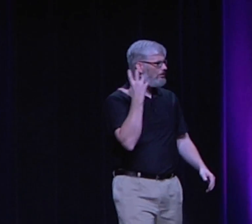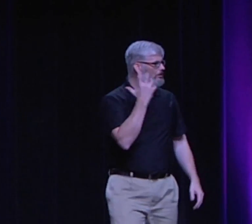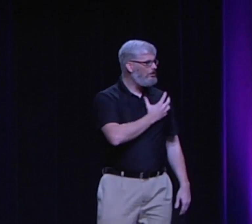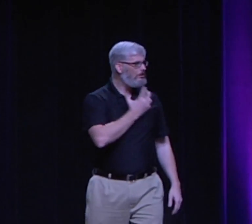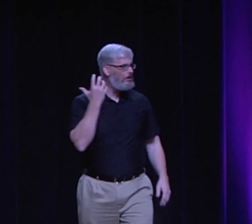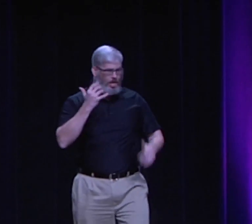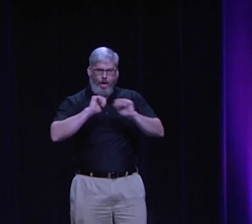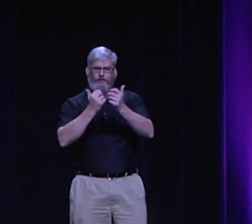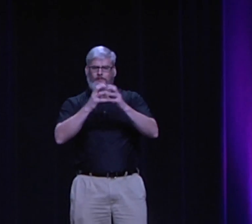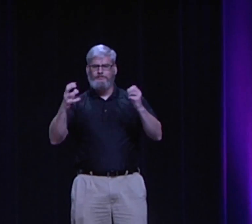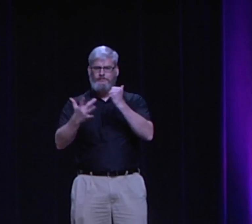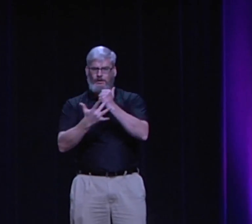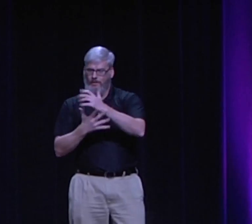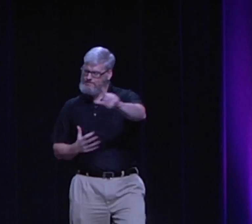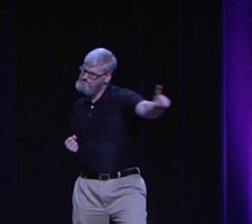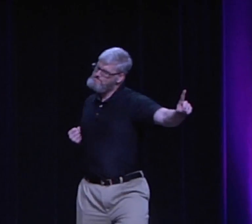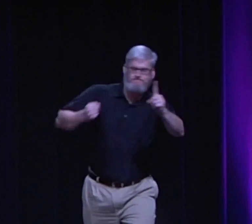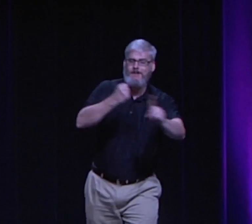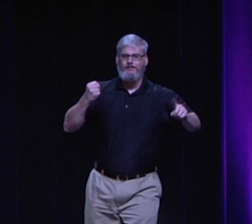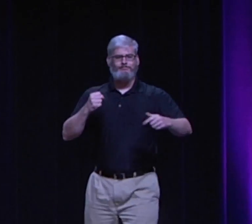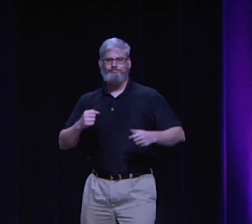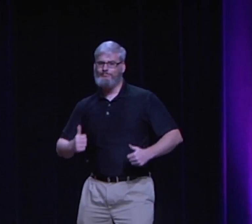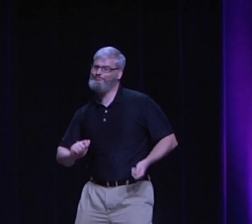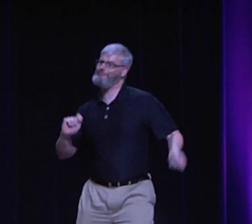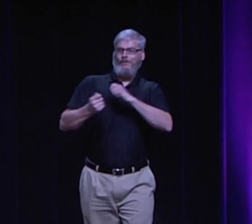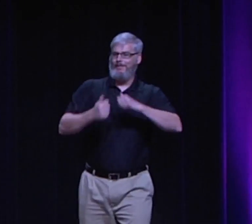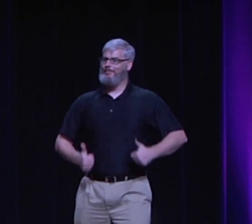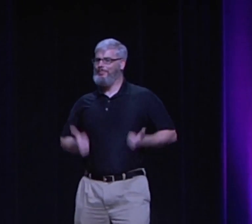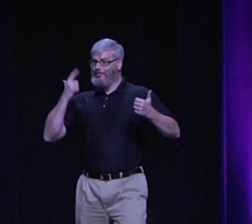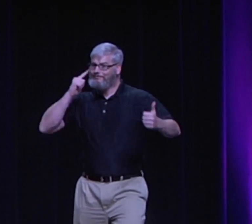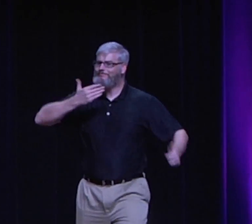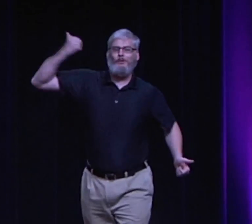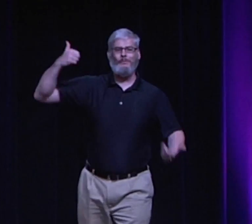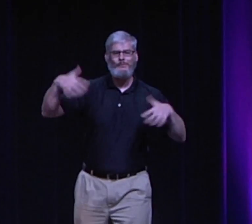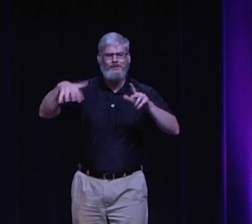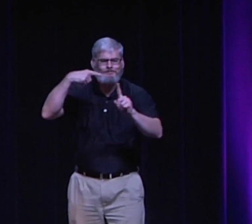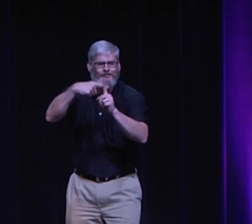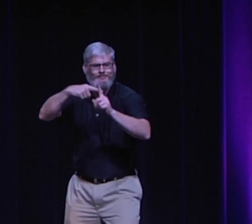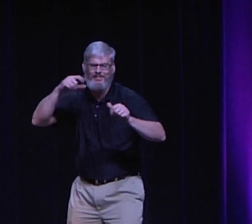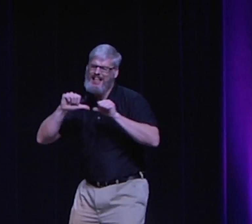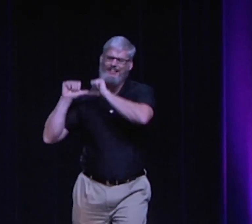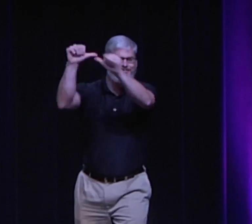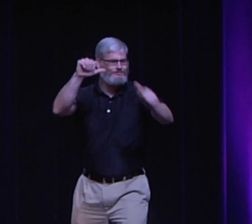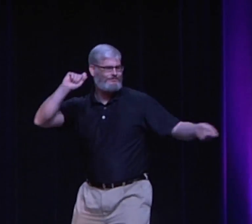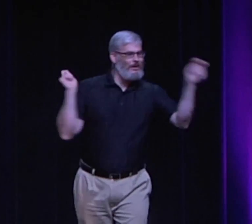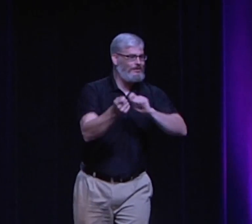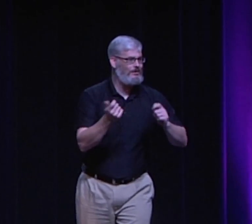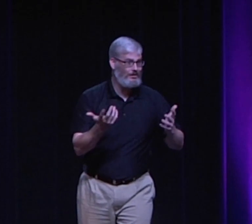and that's parallel to the Internet today, for a long time, people didn't have access to education, and now with the Internet, we have a lot of access to education. So we